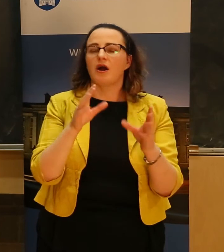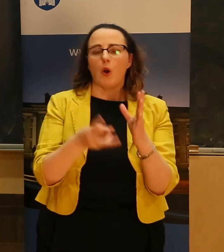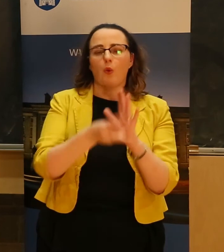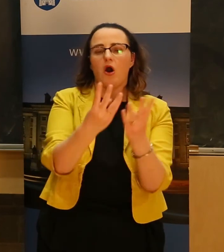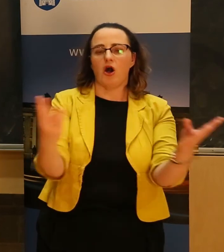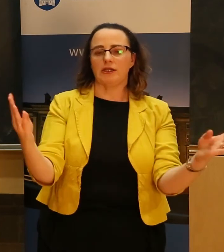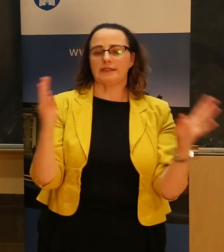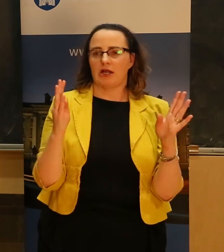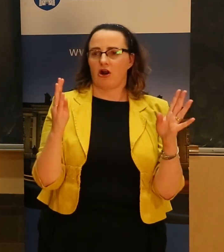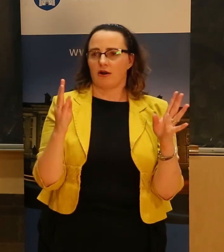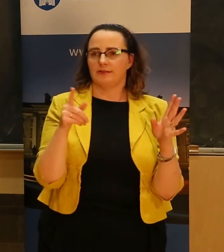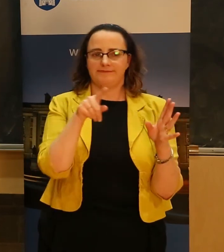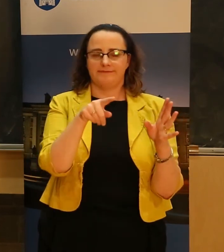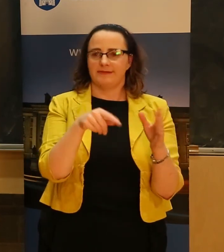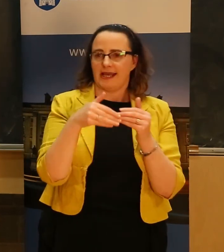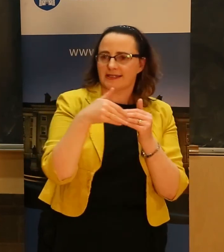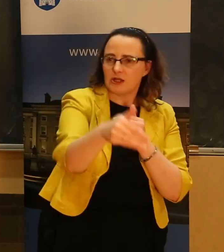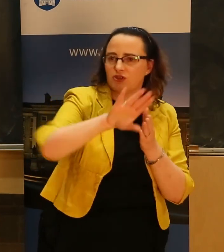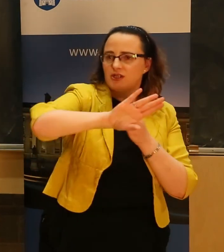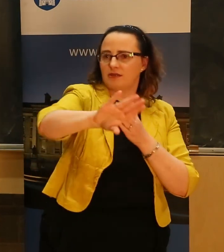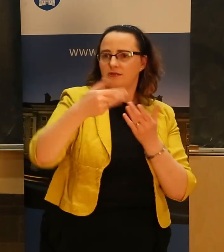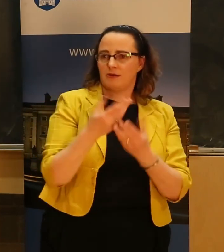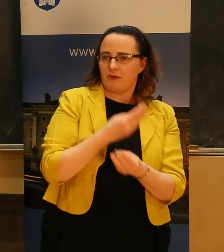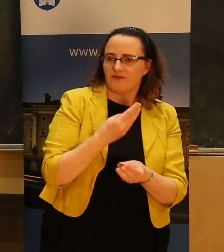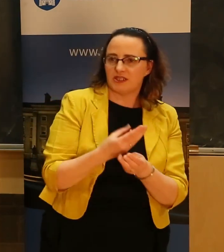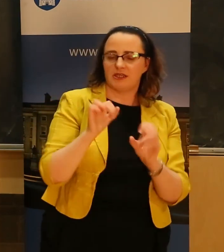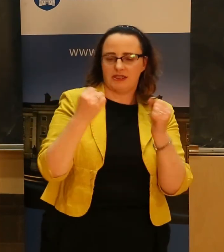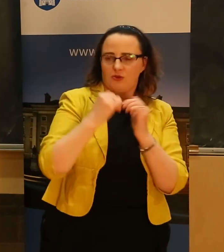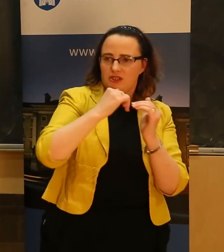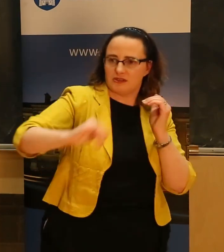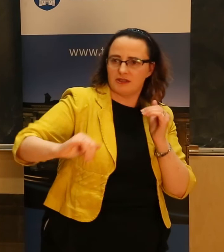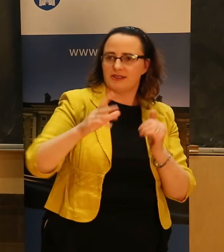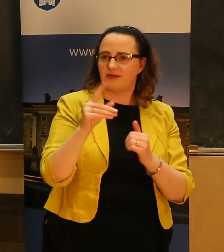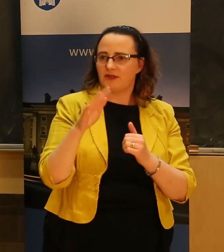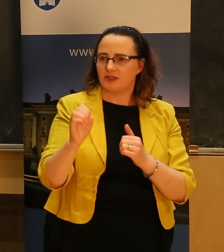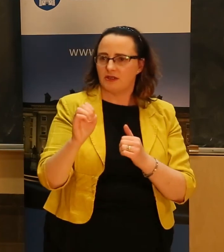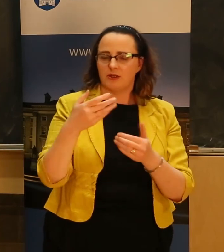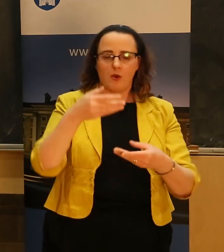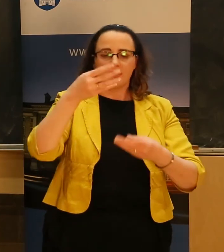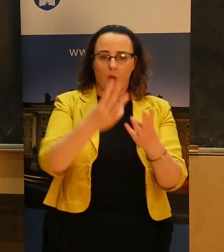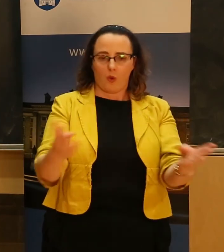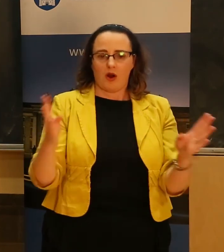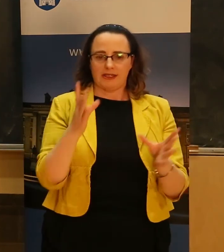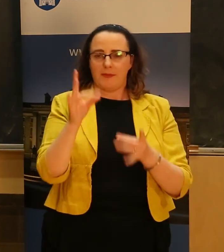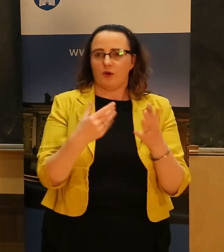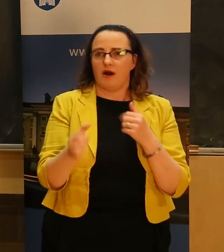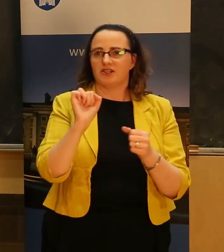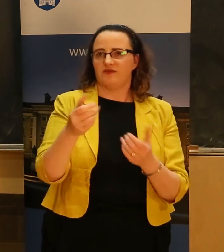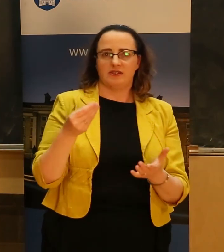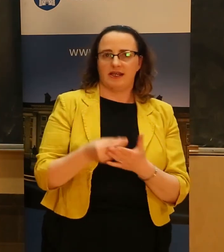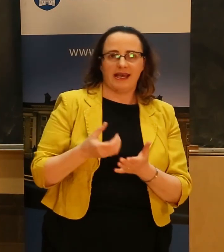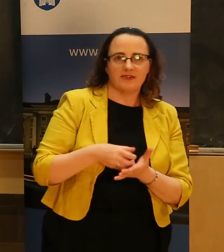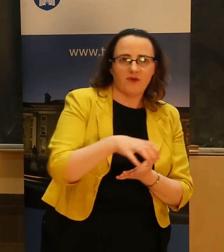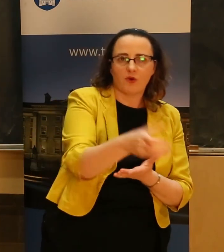of exclusion, of poverty, of social disadvantage. For some these walls are made of financial barriers, of student debt or huge